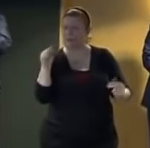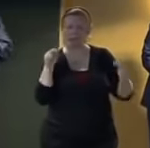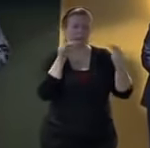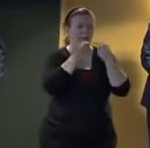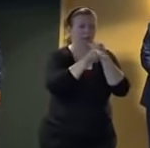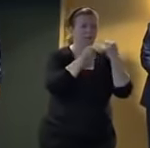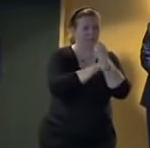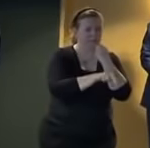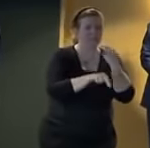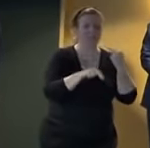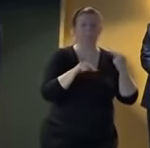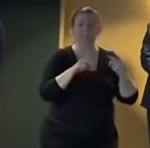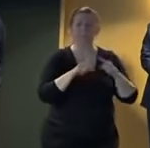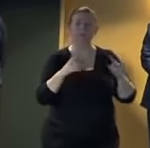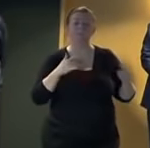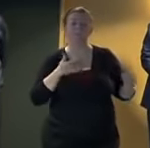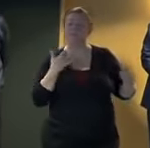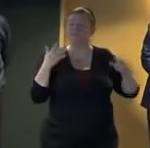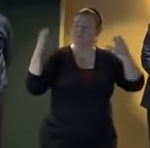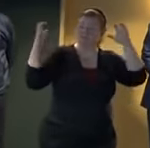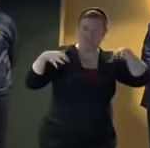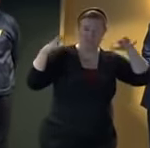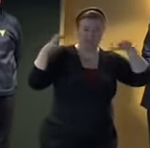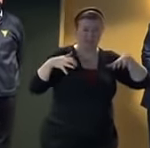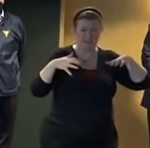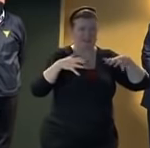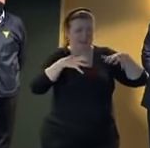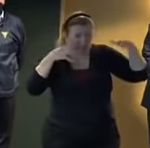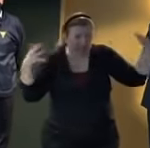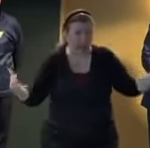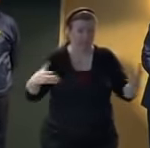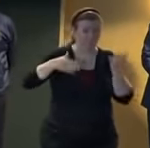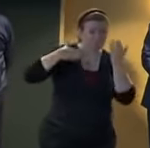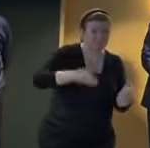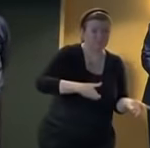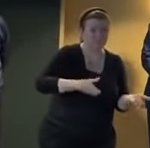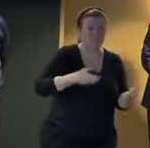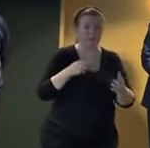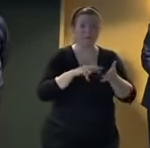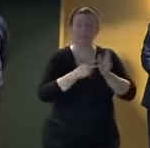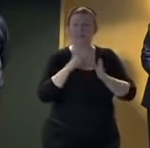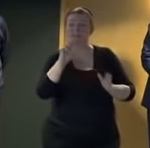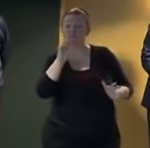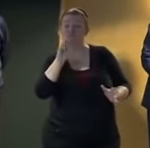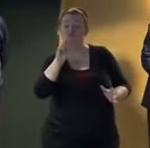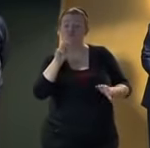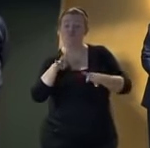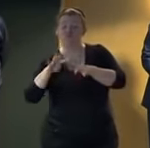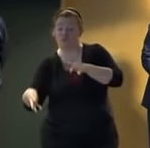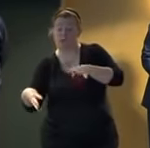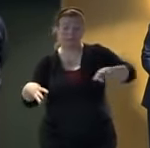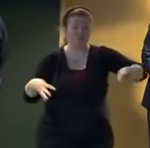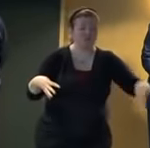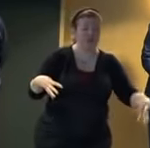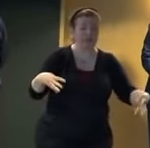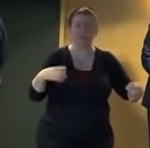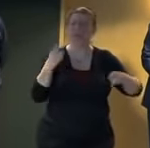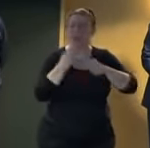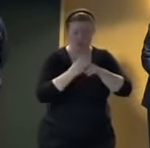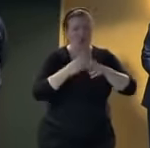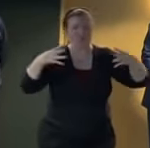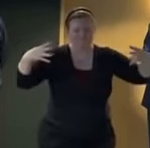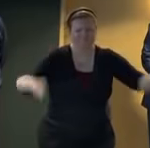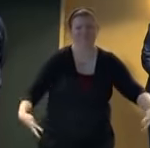rain that we anticipate getting today drainage systems will have a hard time moving all that water so we do expect flooding i